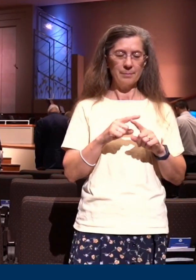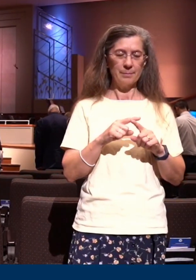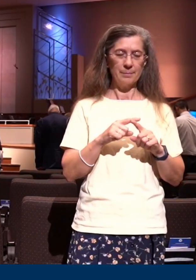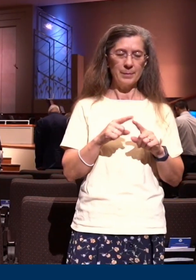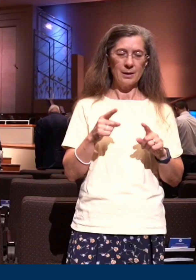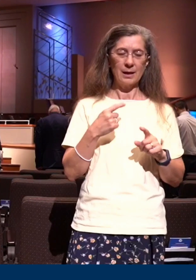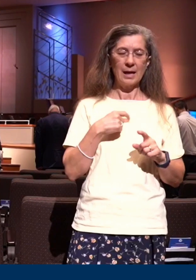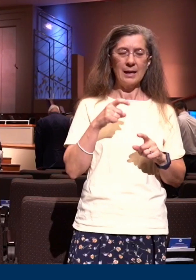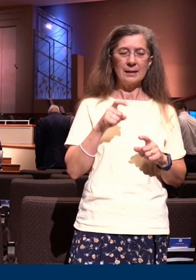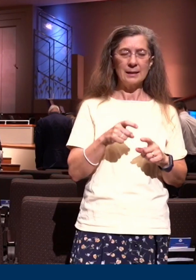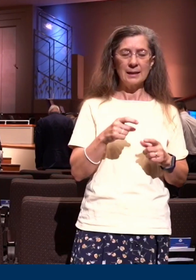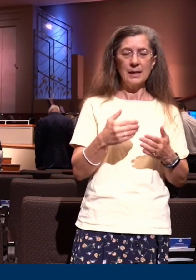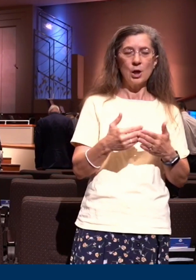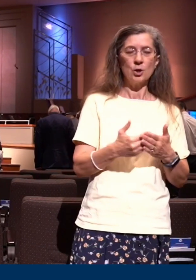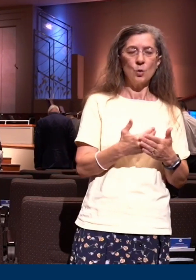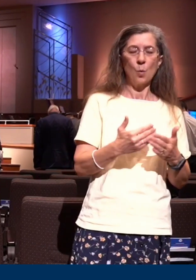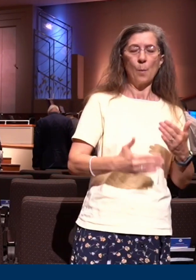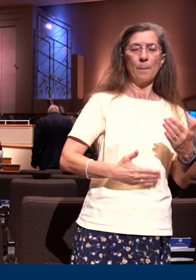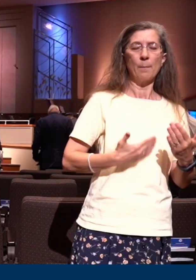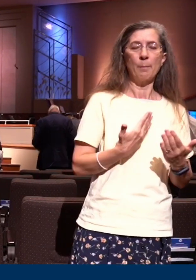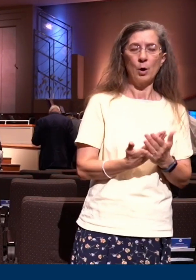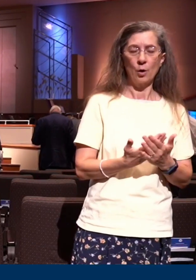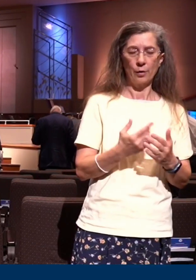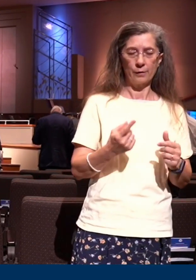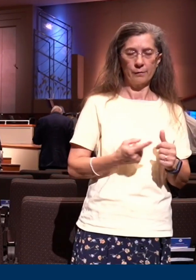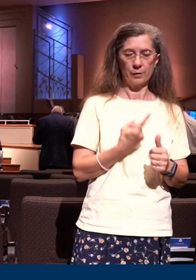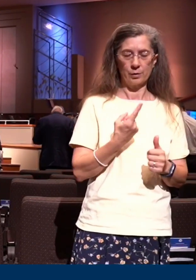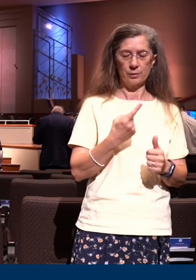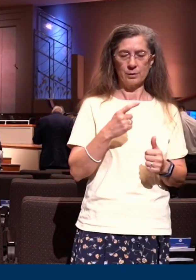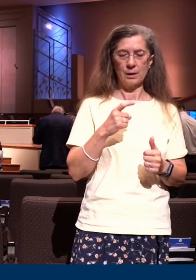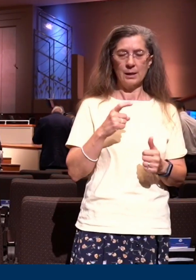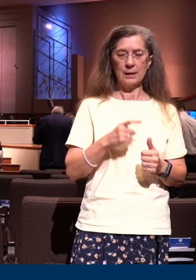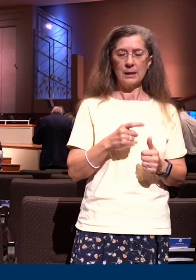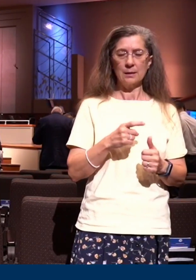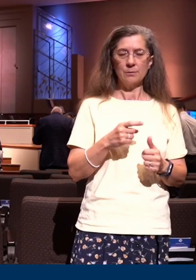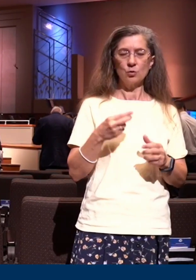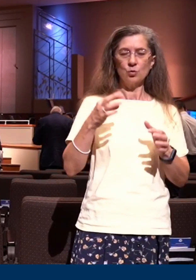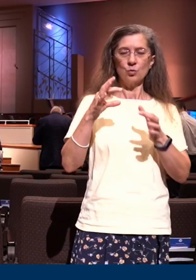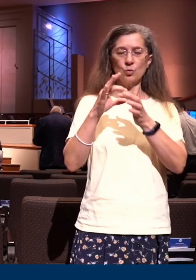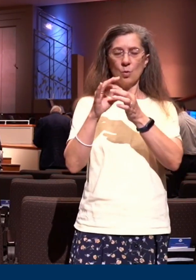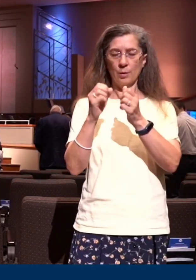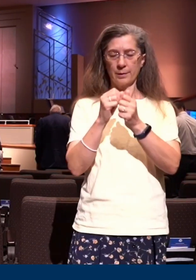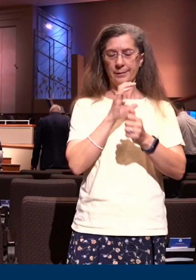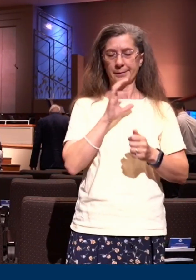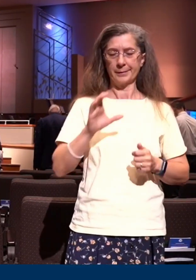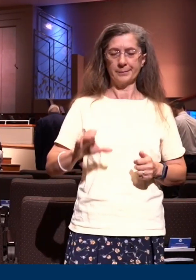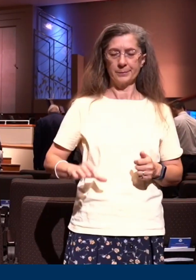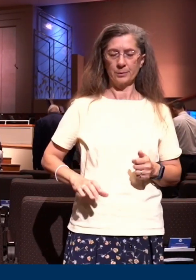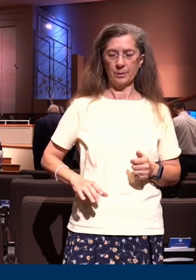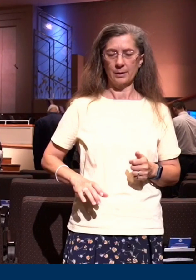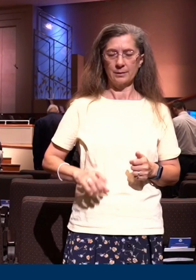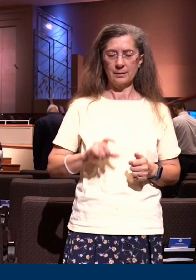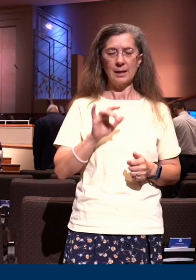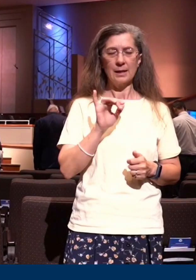with I'm not sure I've ever been planted in Christ there definitely is a beginning point it's a new birth